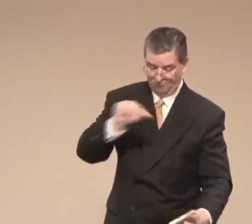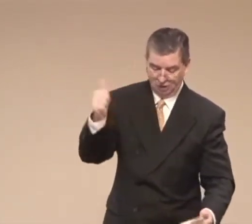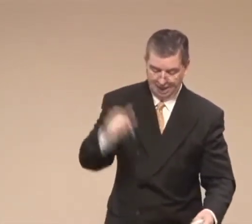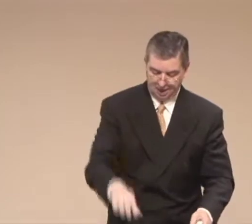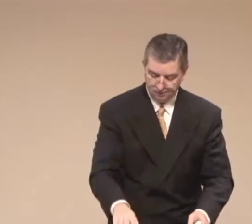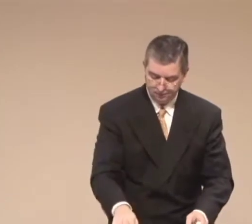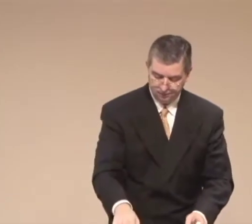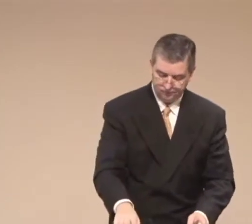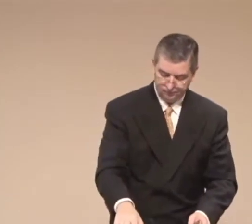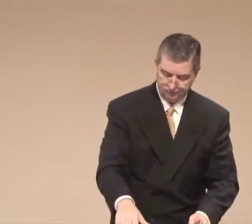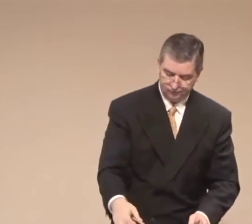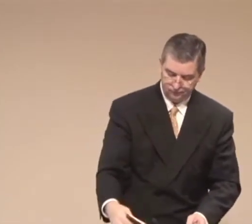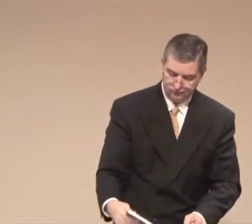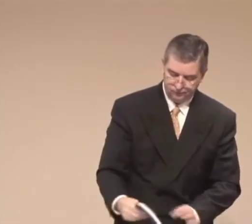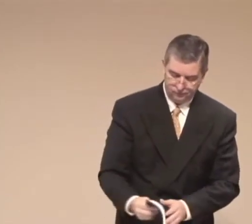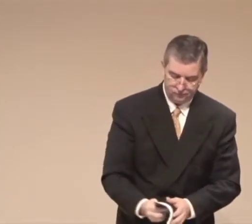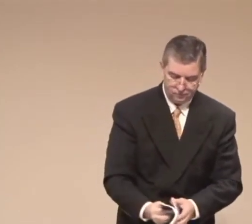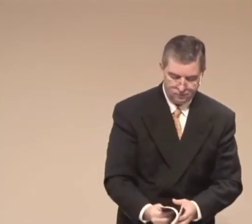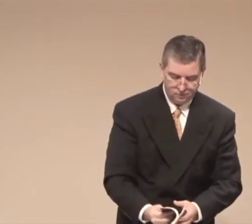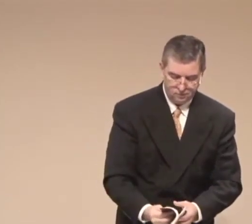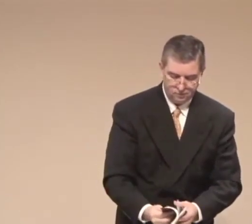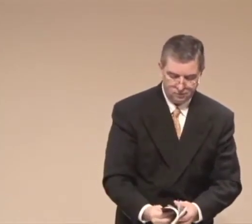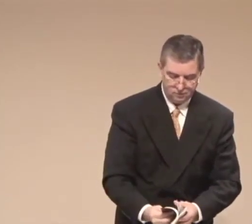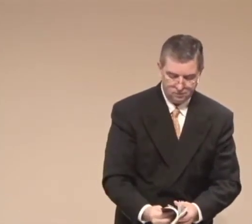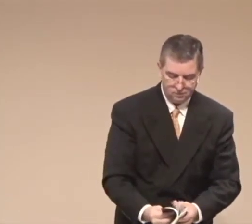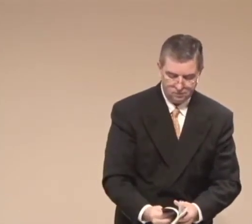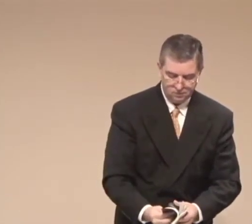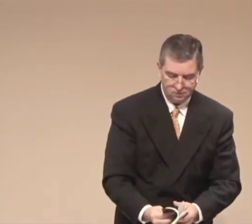Again, Ephesians chapter 6, verse 10.